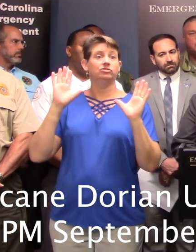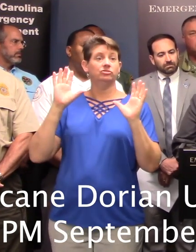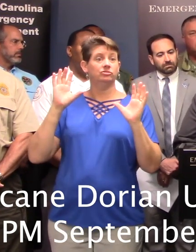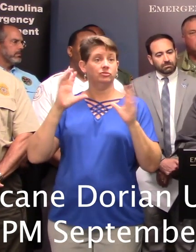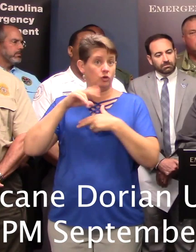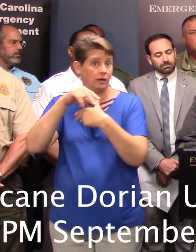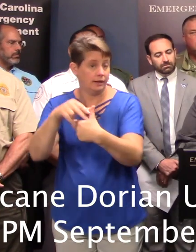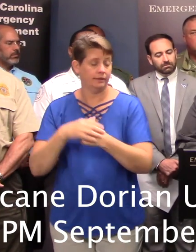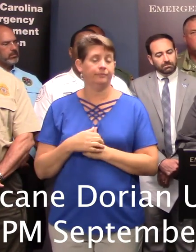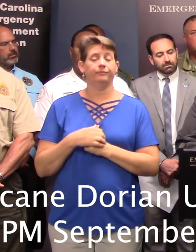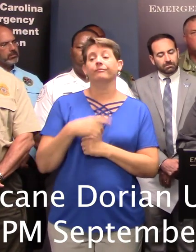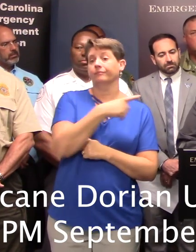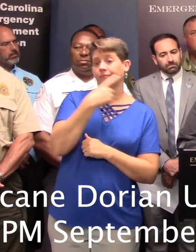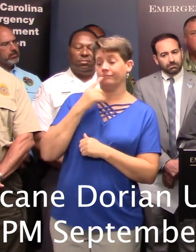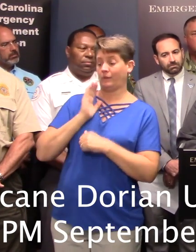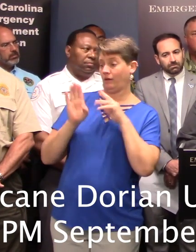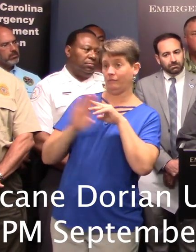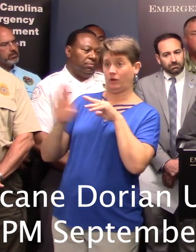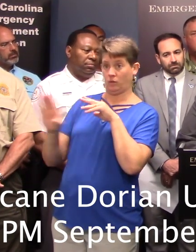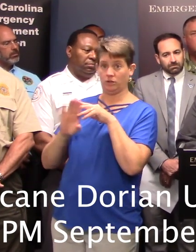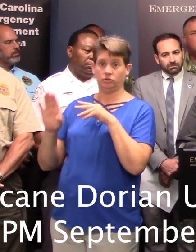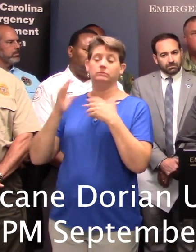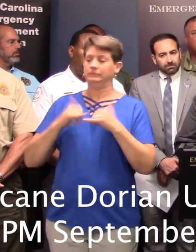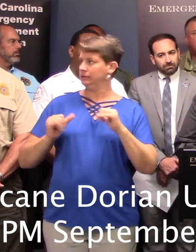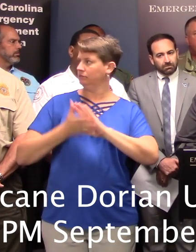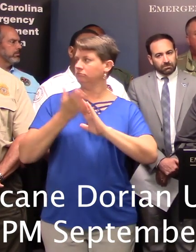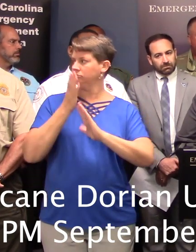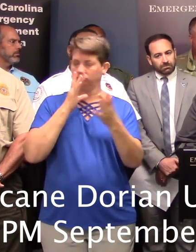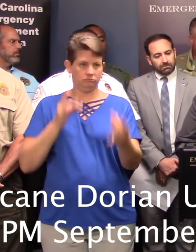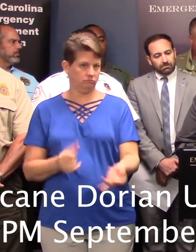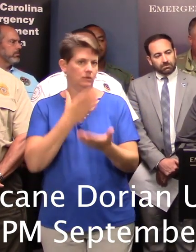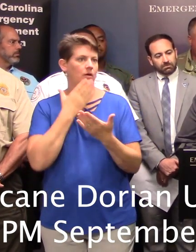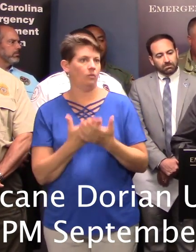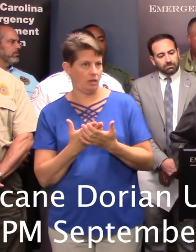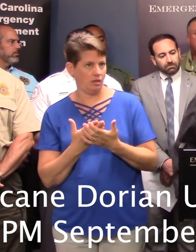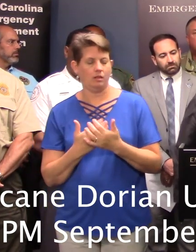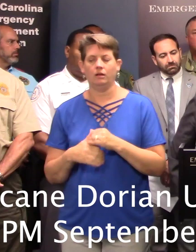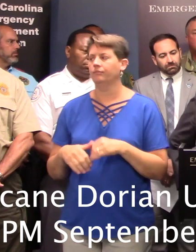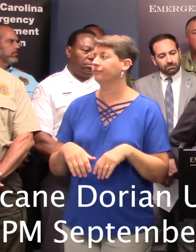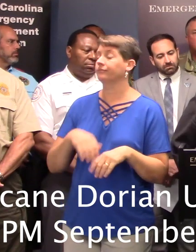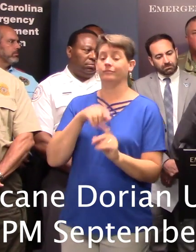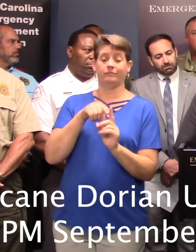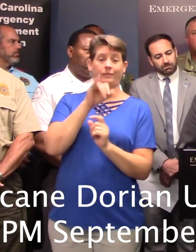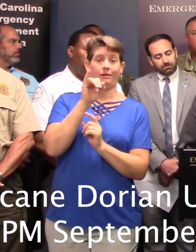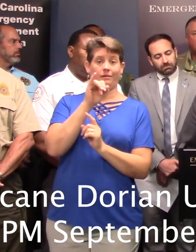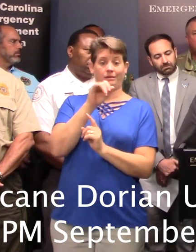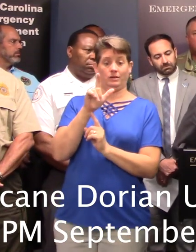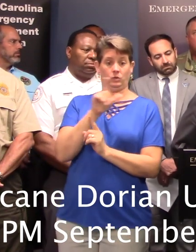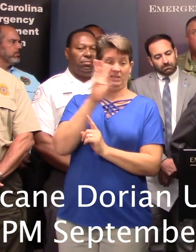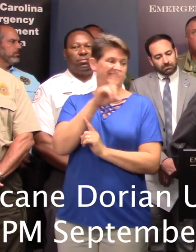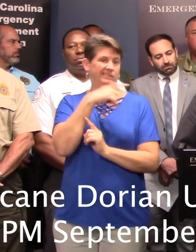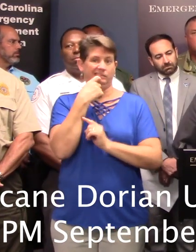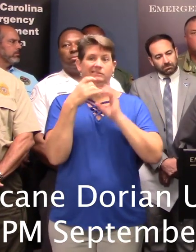As the governor mentioned, our evacuation routes continue to function well all across the state. The I-26 reversal, as